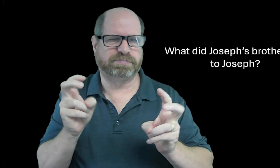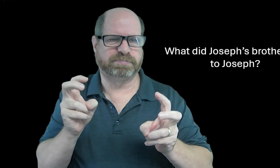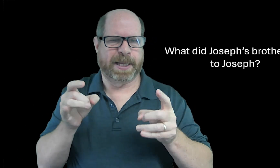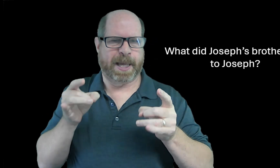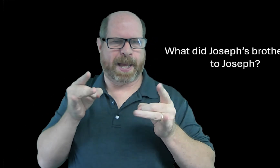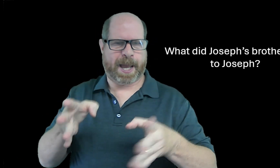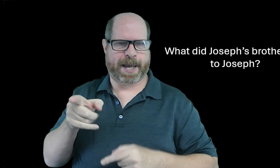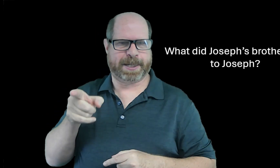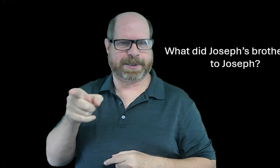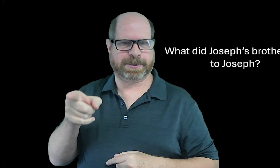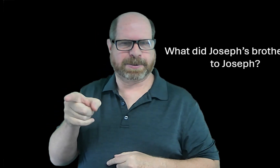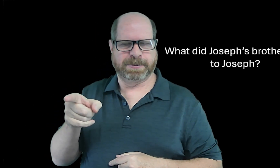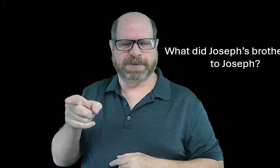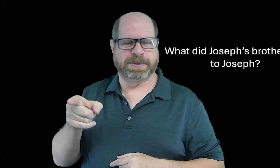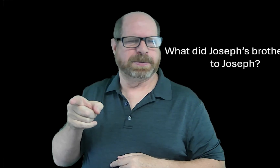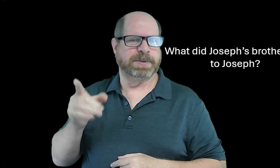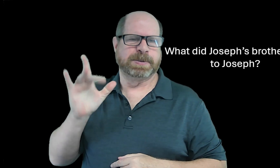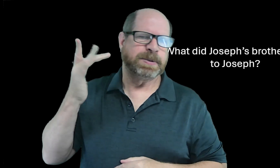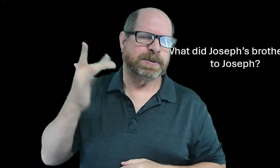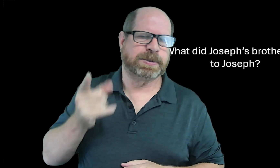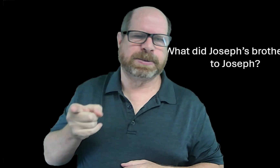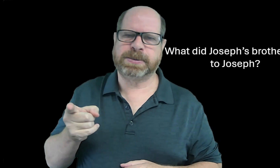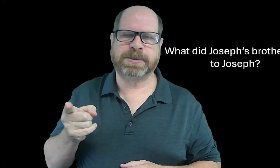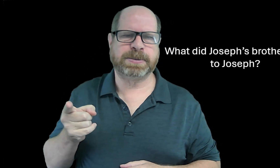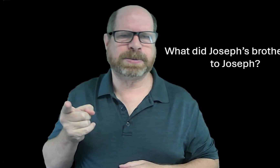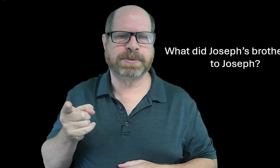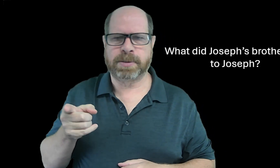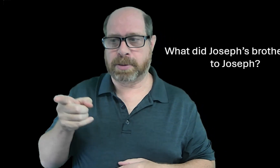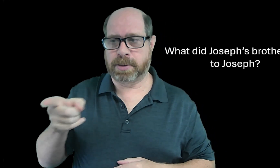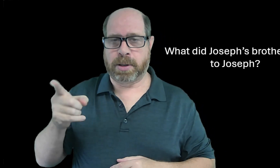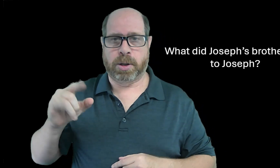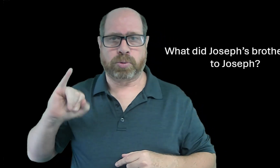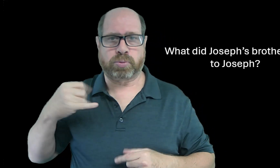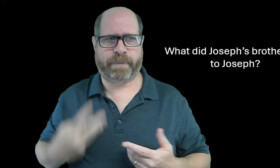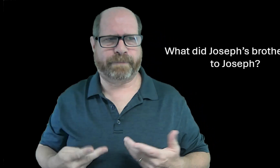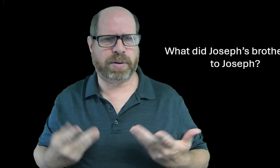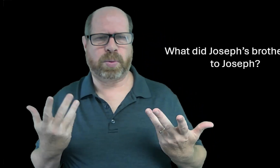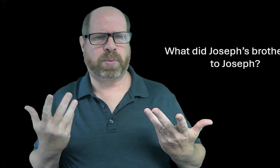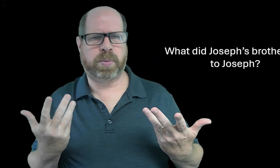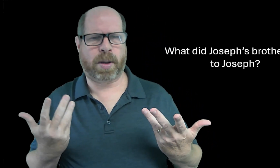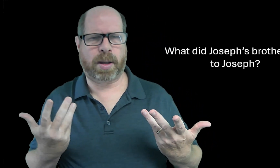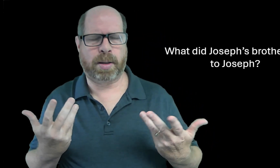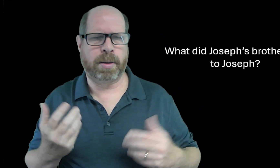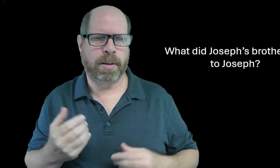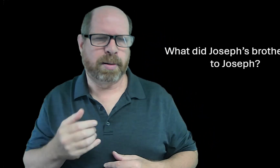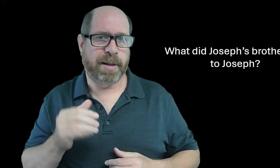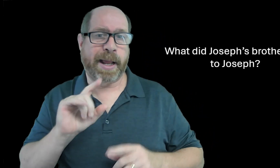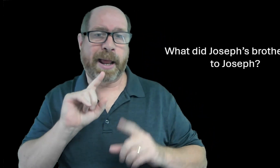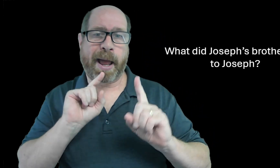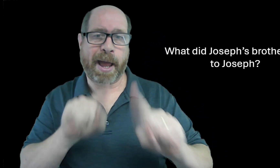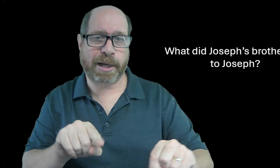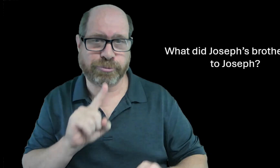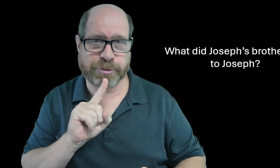his brothers hated him they were sick of him joseph didn't know why